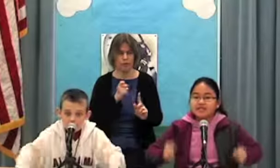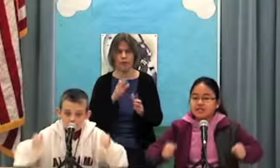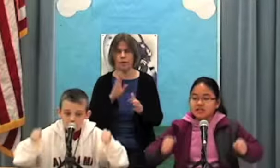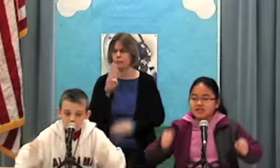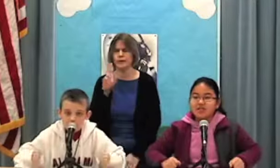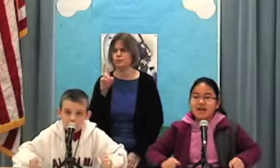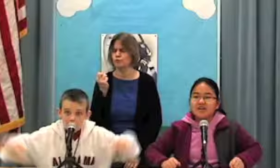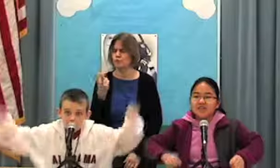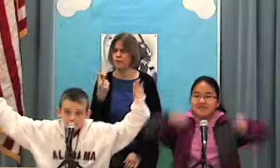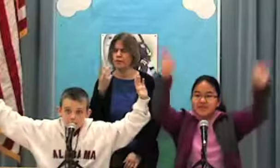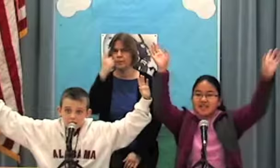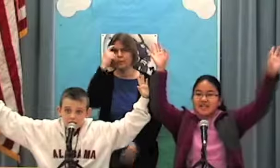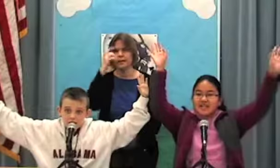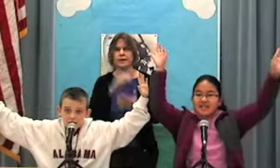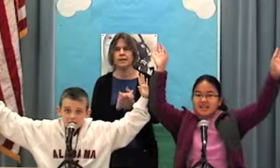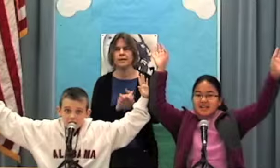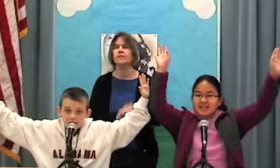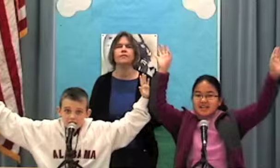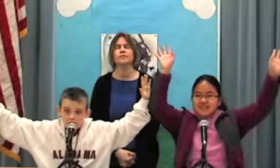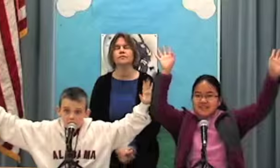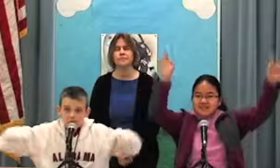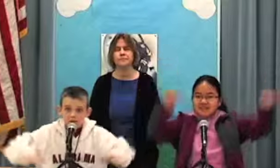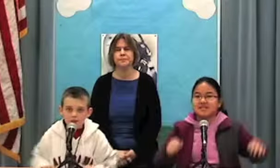B-2-12, Bully!